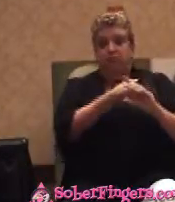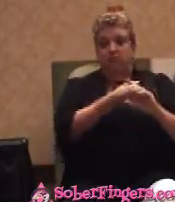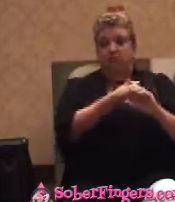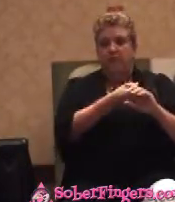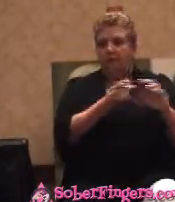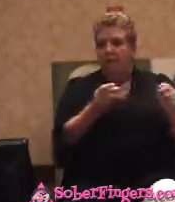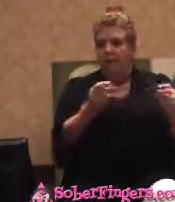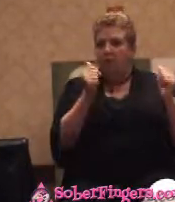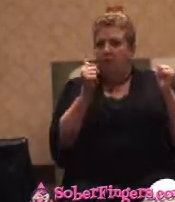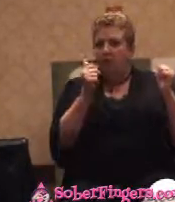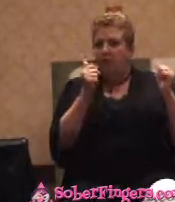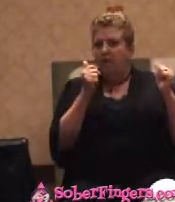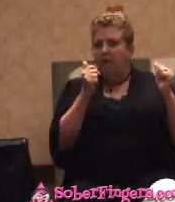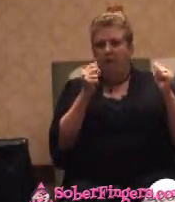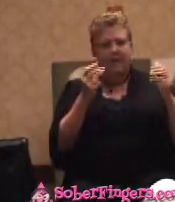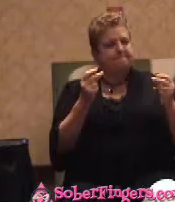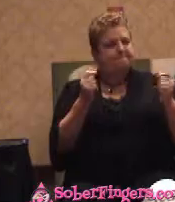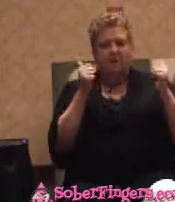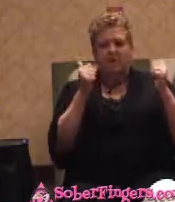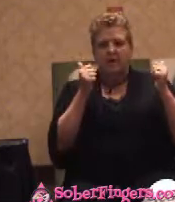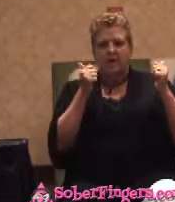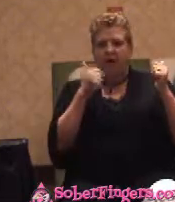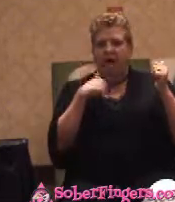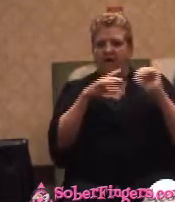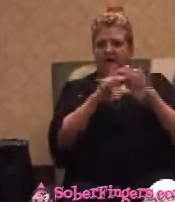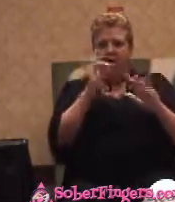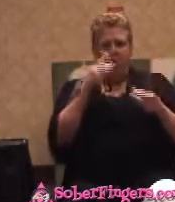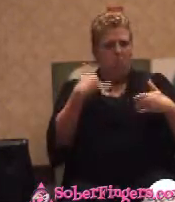right away I discovered this is a good thing.